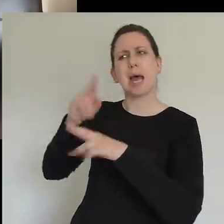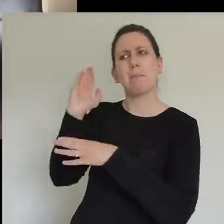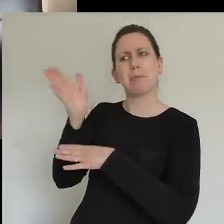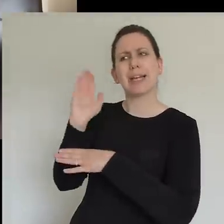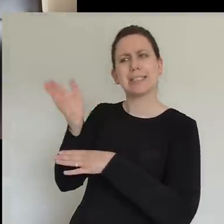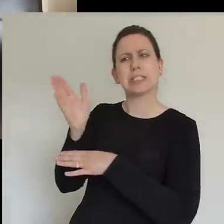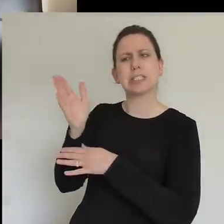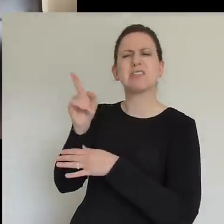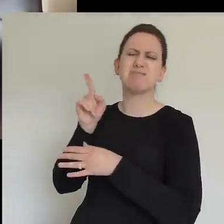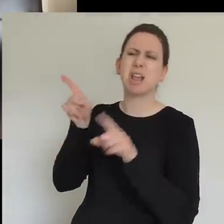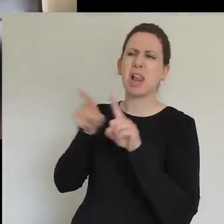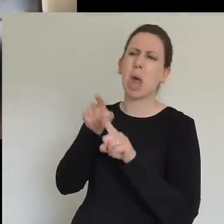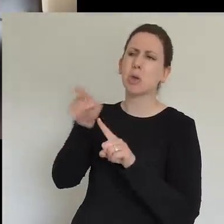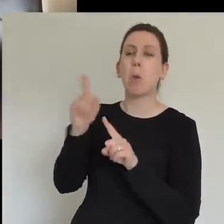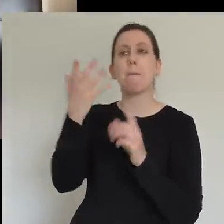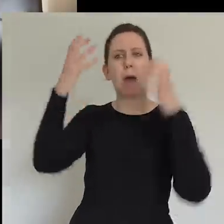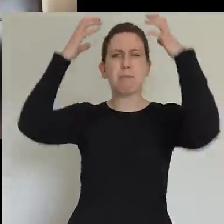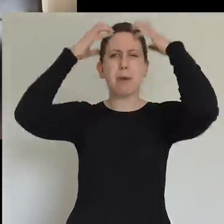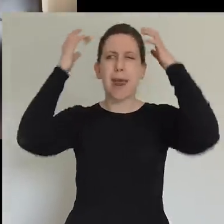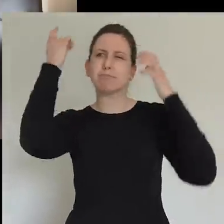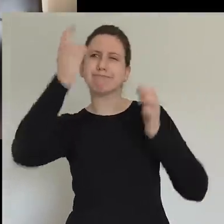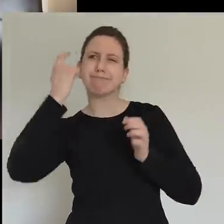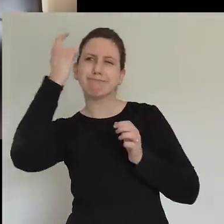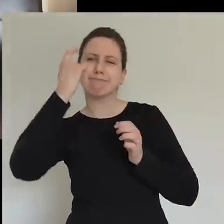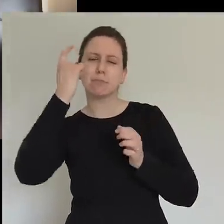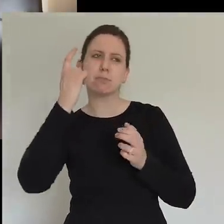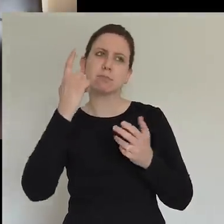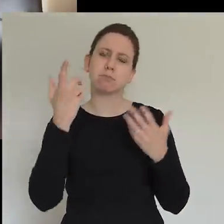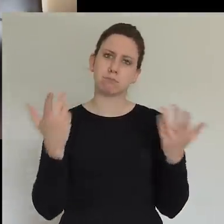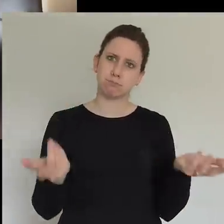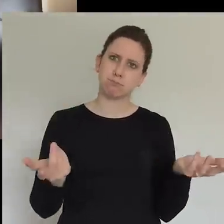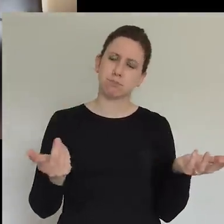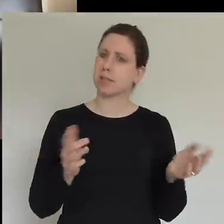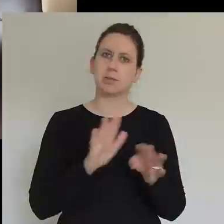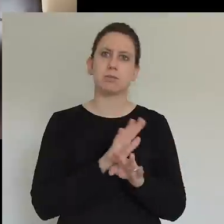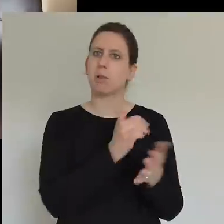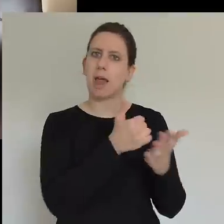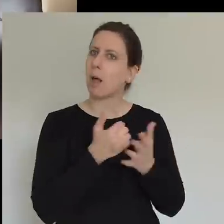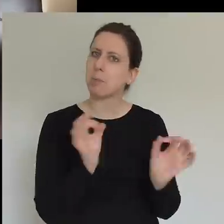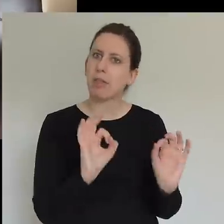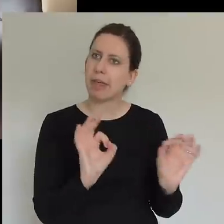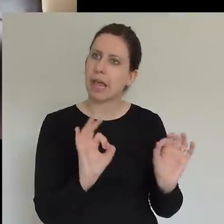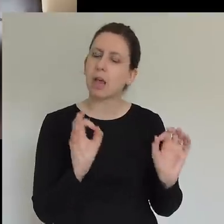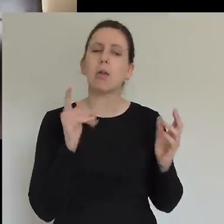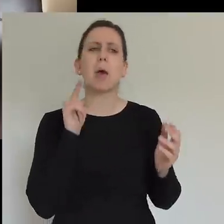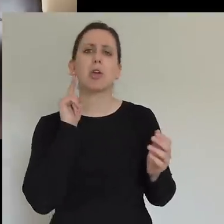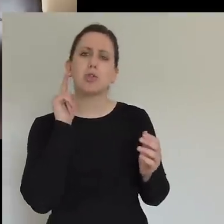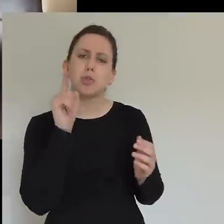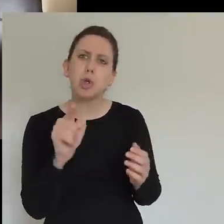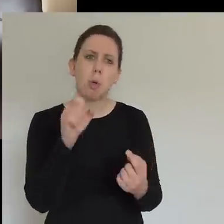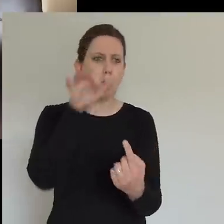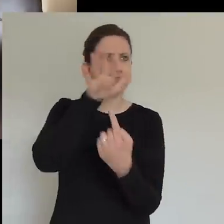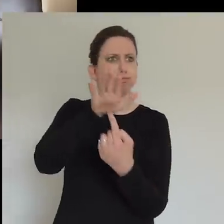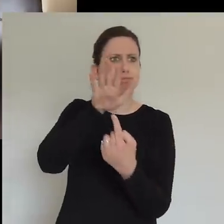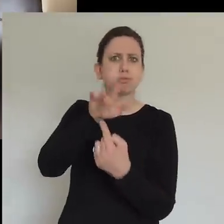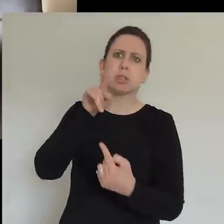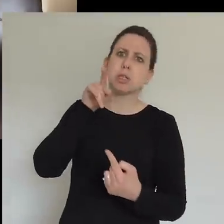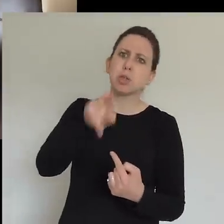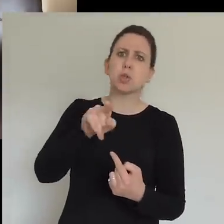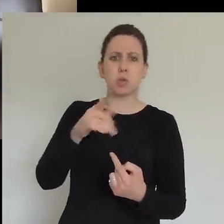Not because it was broken, but one of you was enough. You're amazing. You're brilliant, but you need to be part of this, and so do I. And we need to not compare each other to one another.